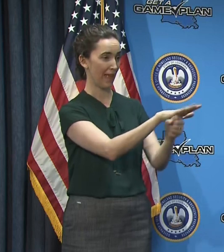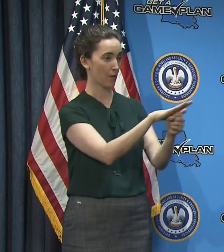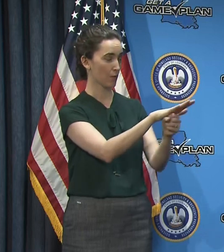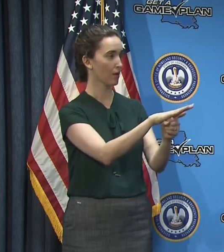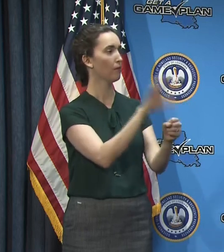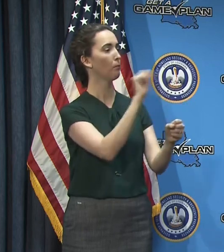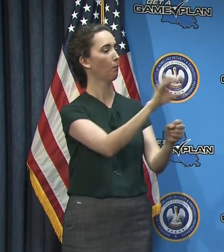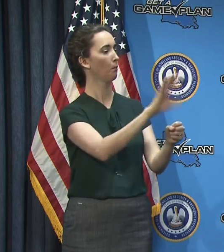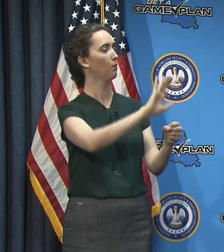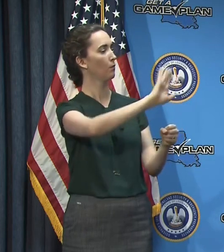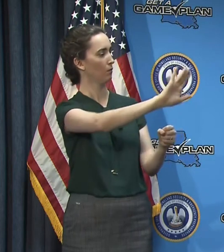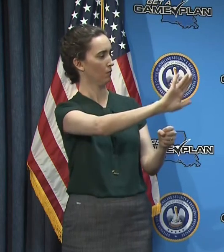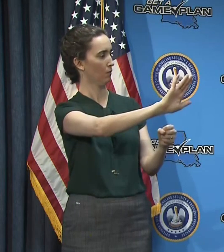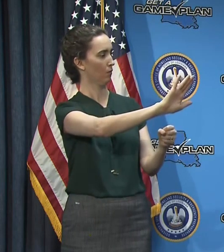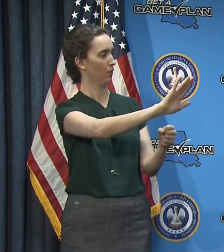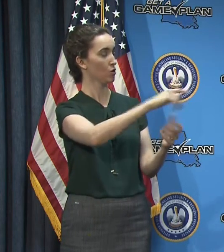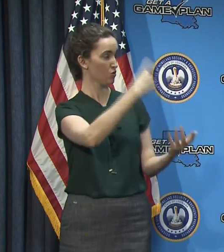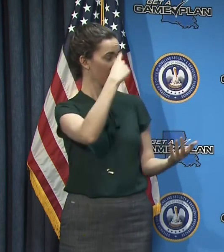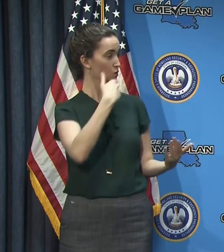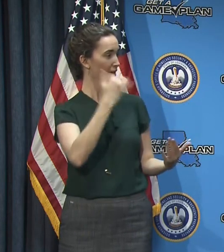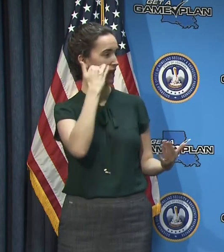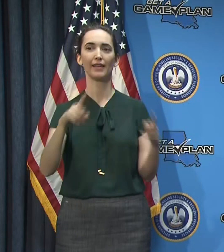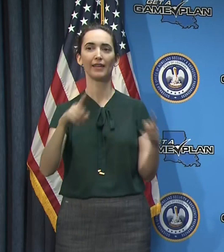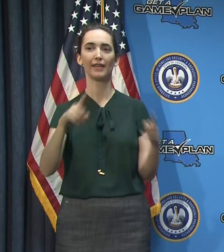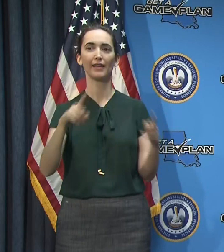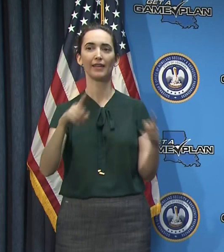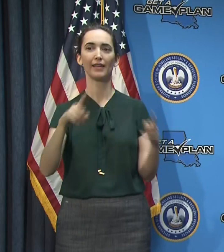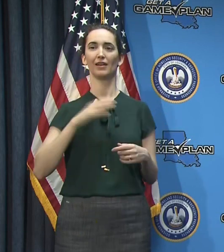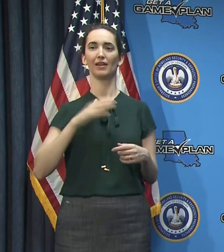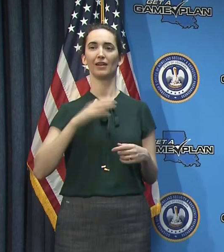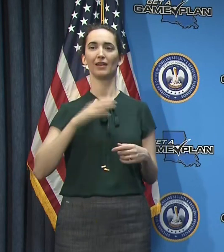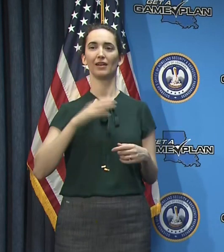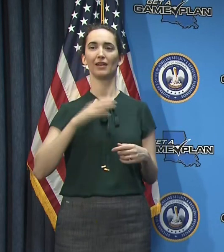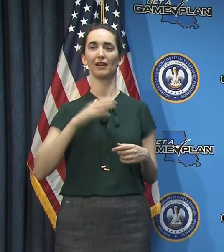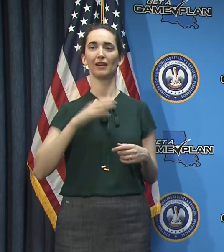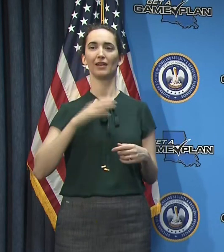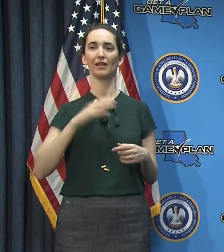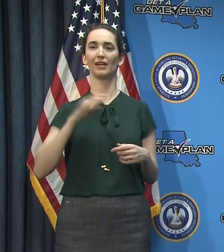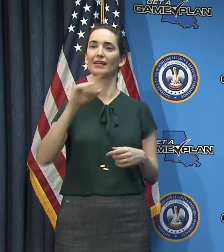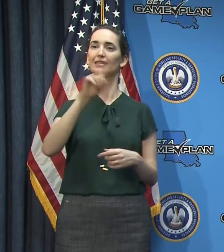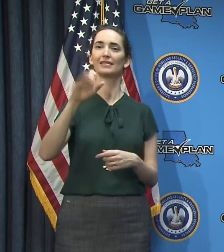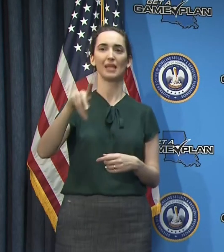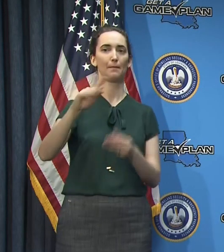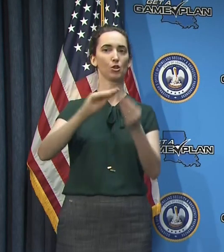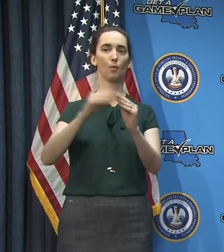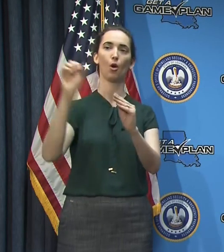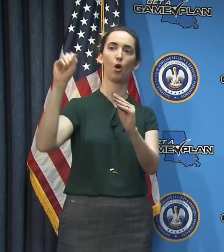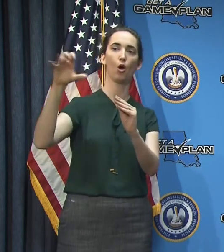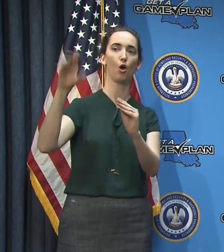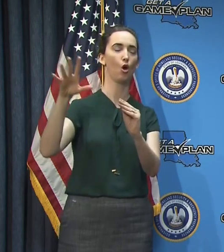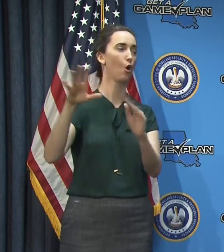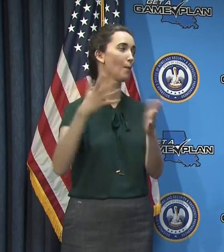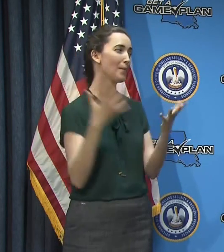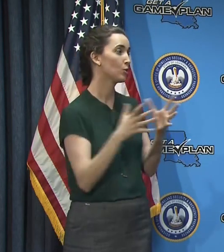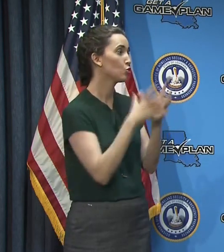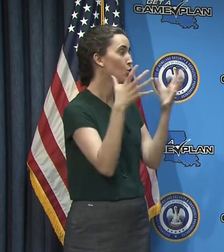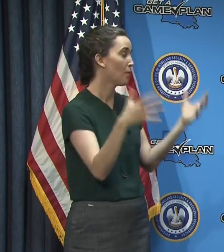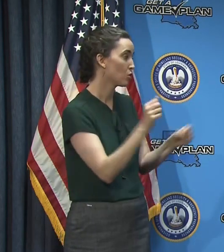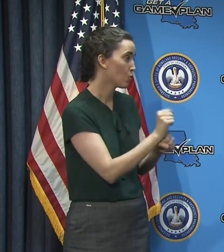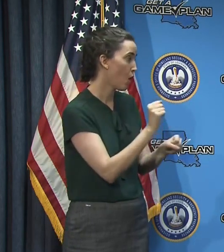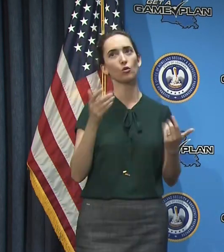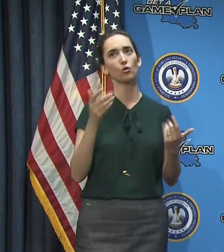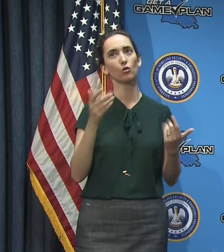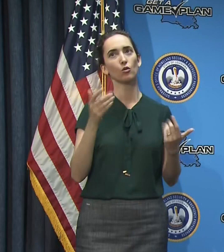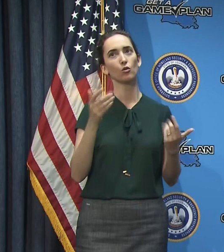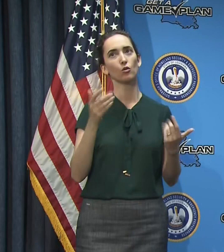a thought process to do that statewide or so much to try to do. I don't know